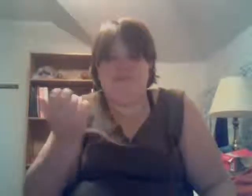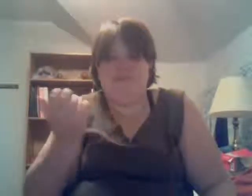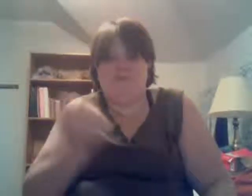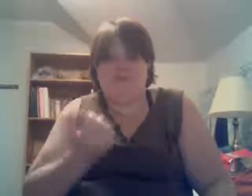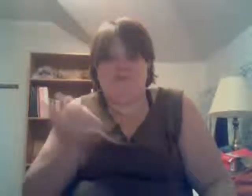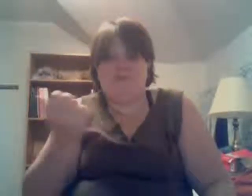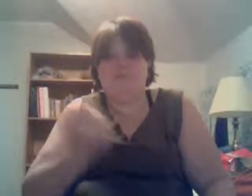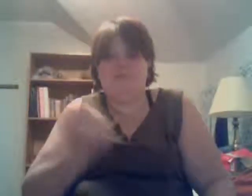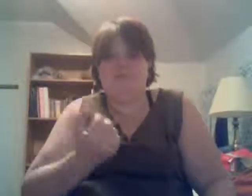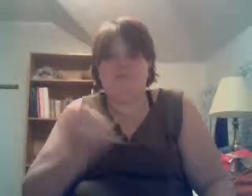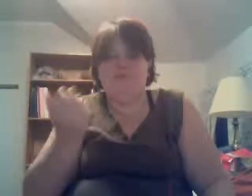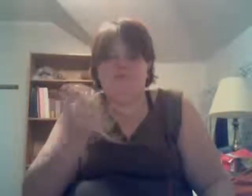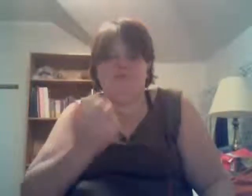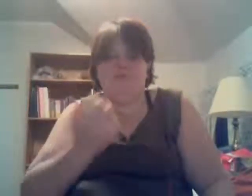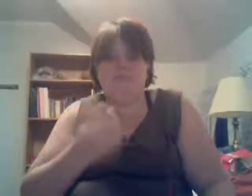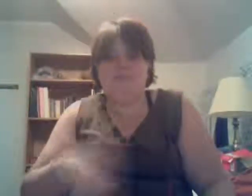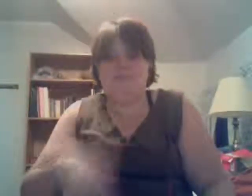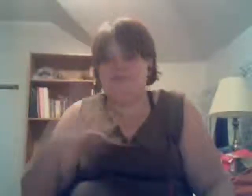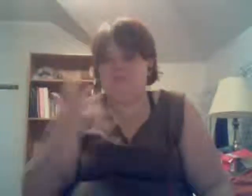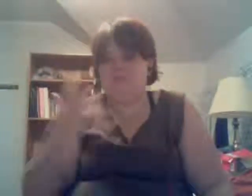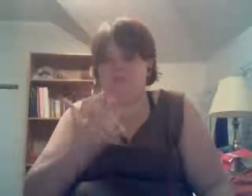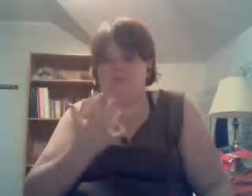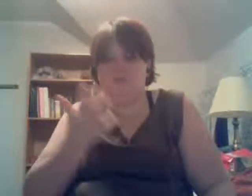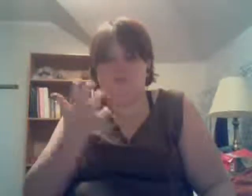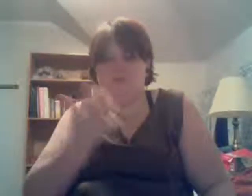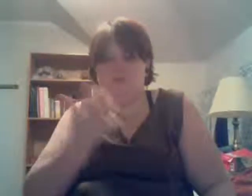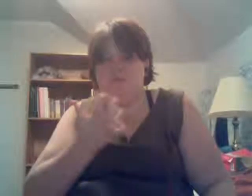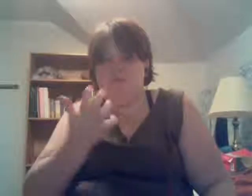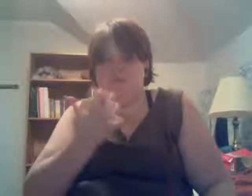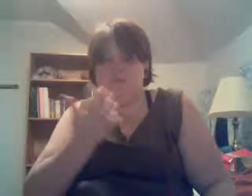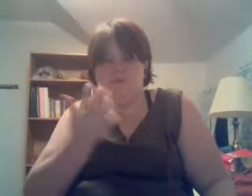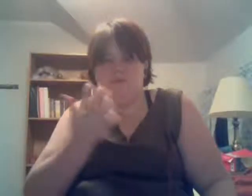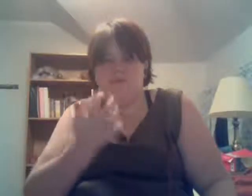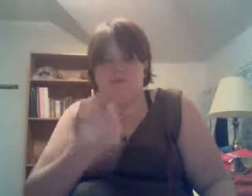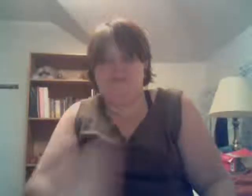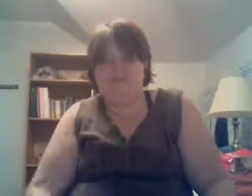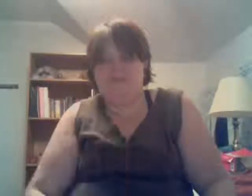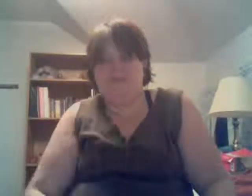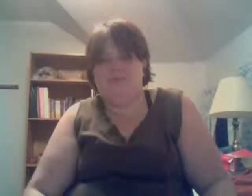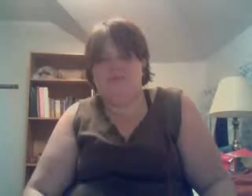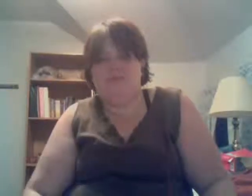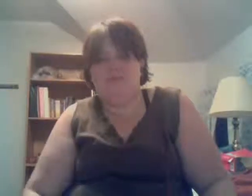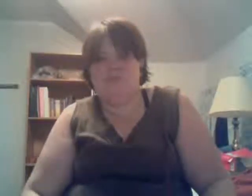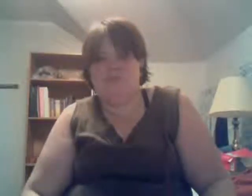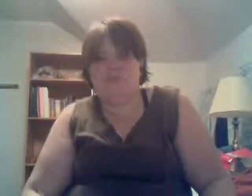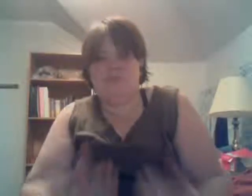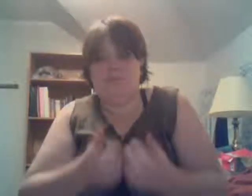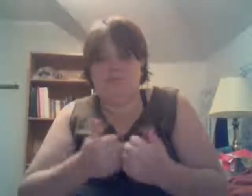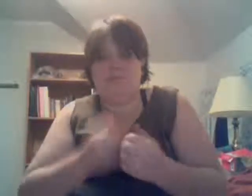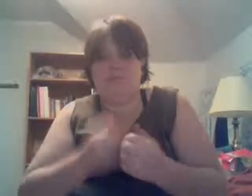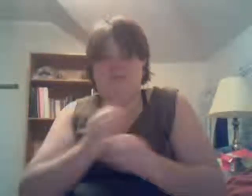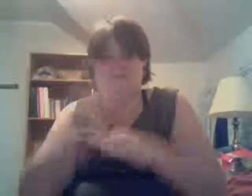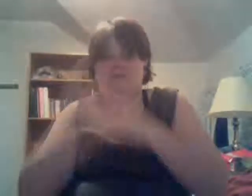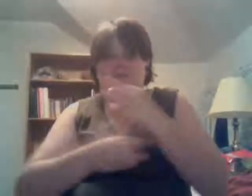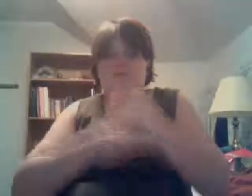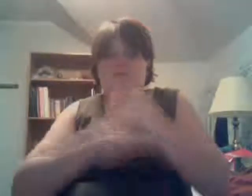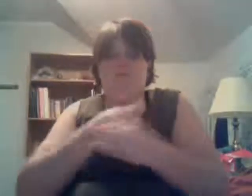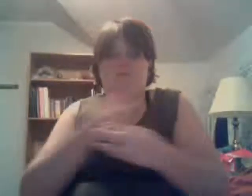Na-na-na-na-na-na-na-na-na-na-na-na-na-na-na-na-na Baby, you